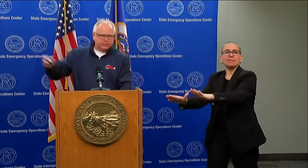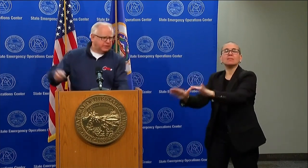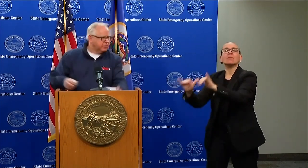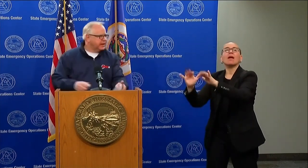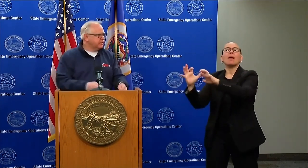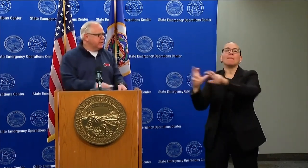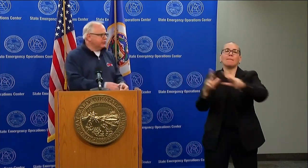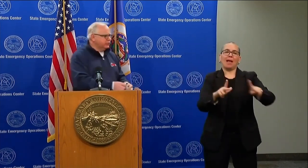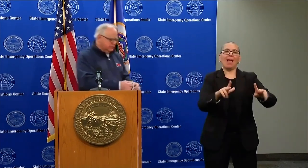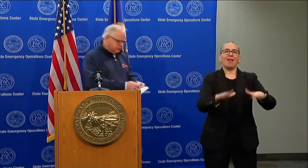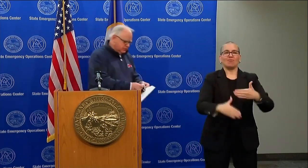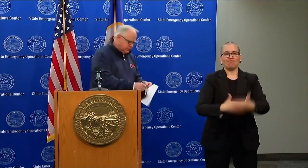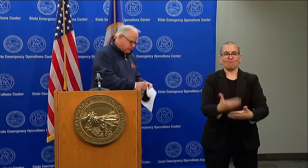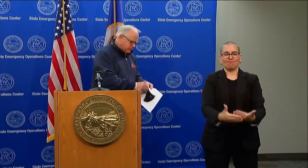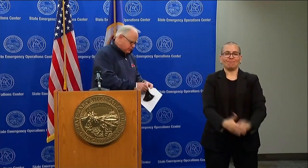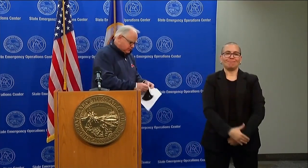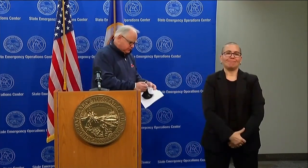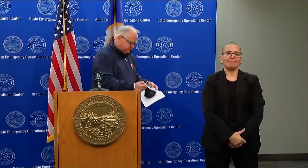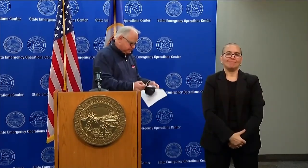Thank you. Thank you, mayors.